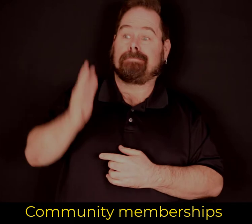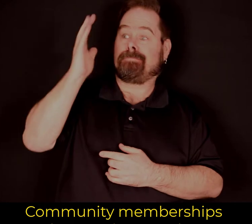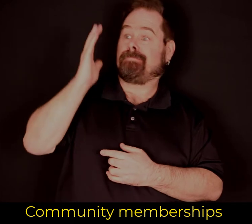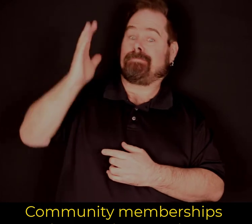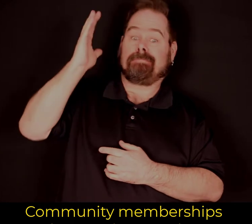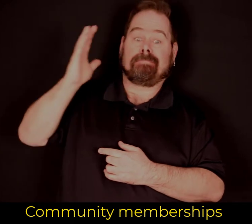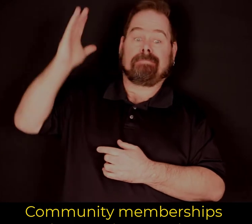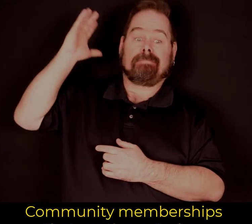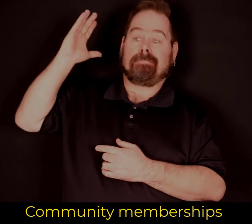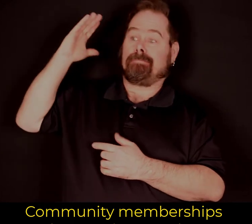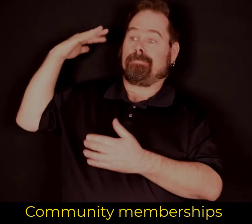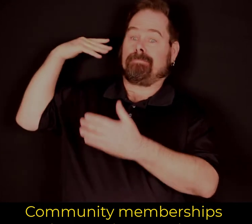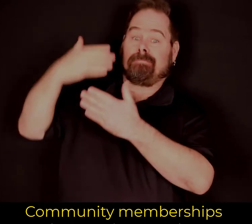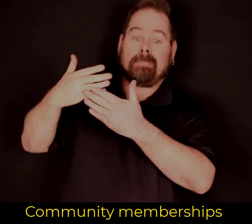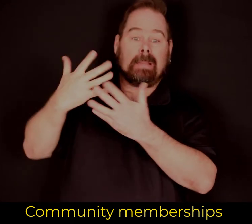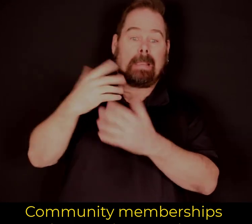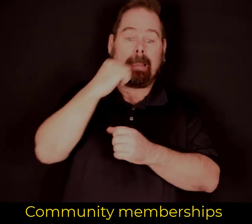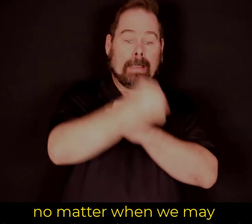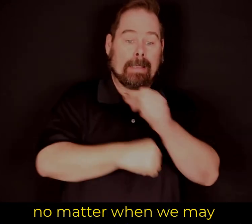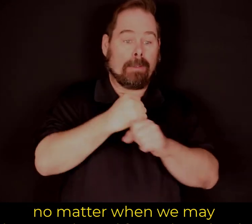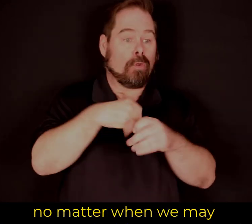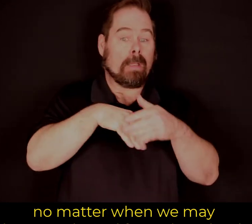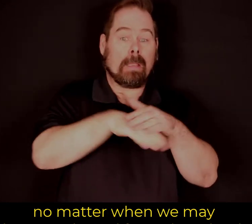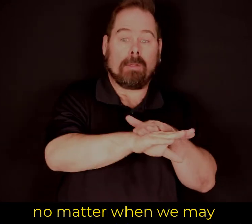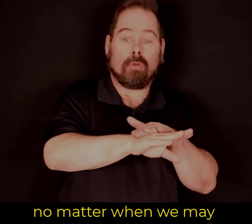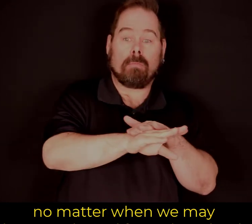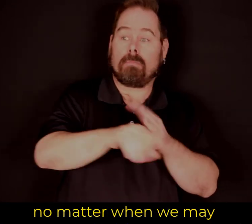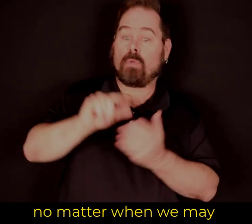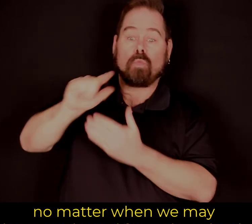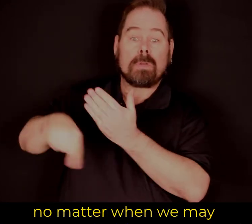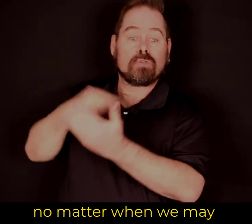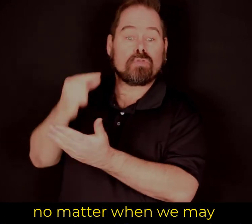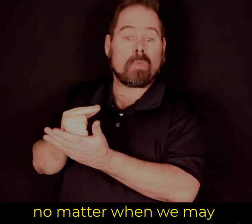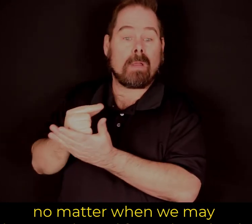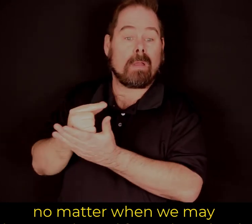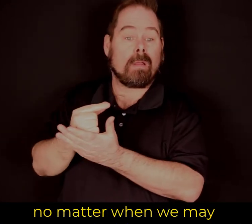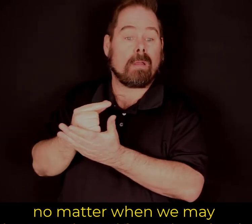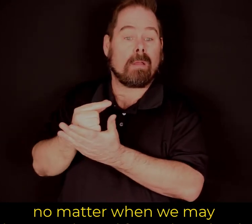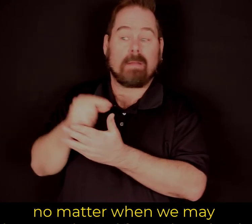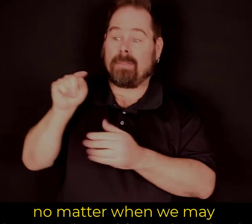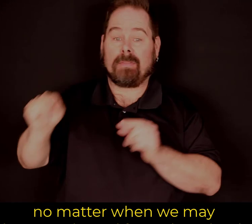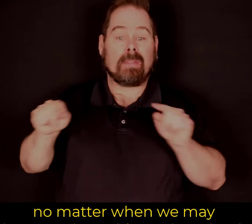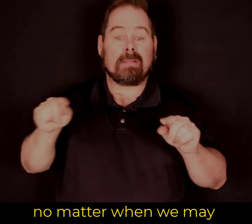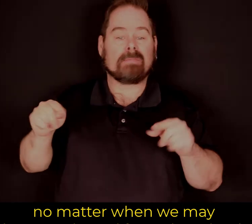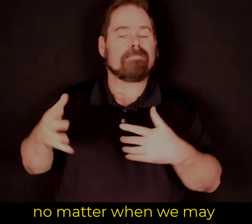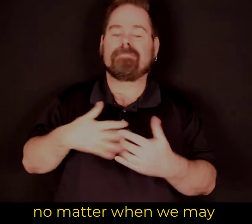Community membership that continues today, no matter when we may have graduated from the school.